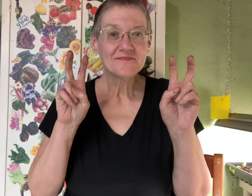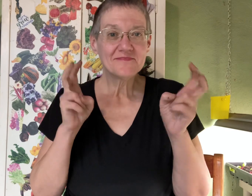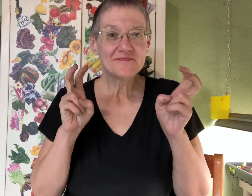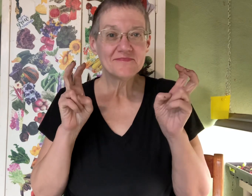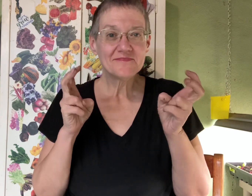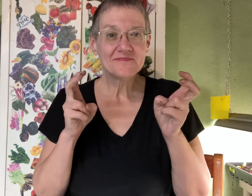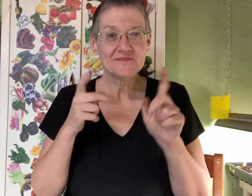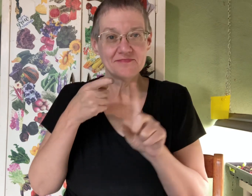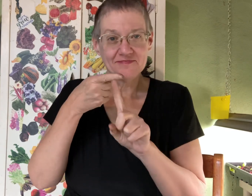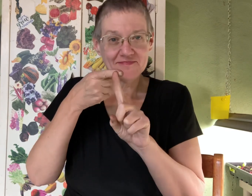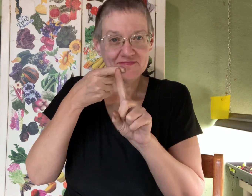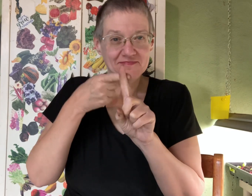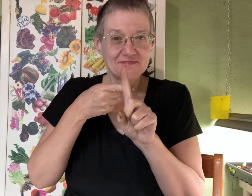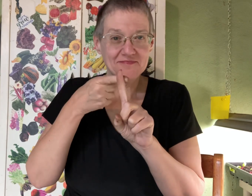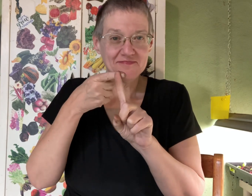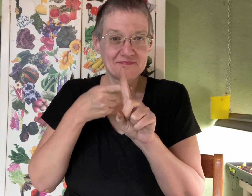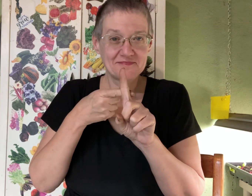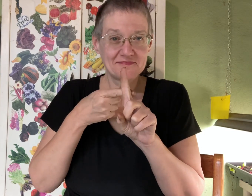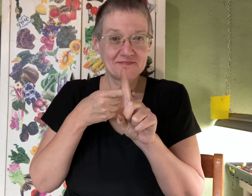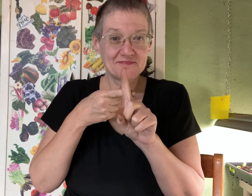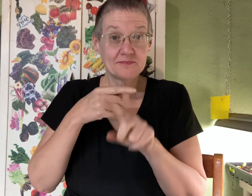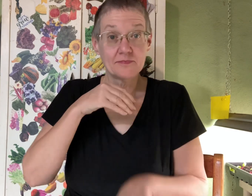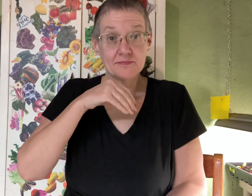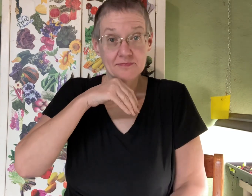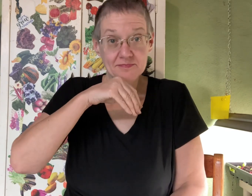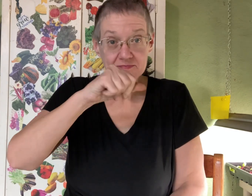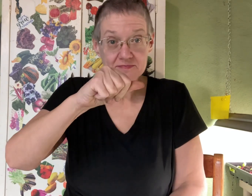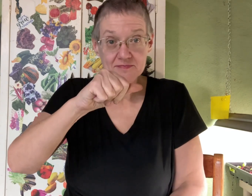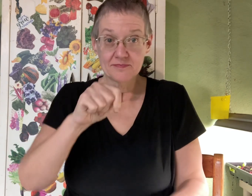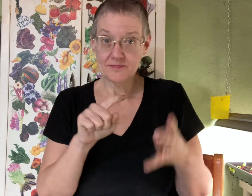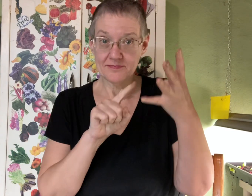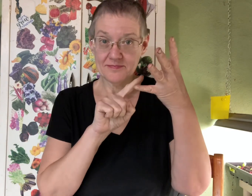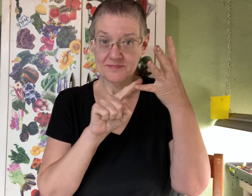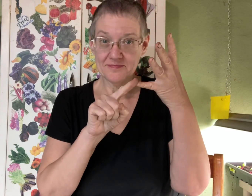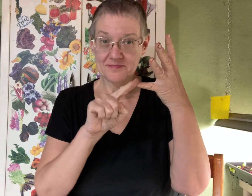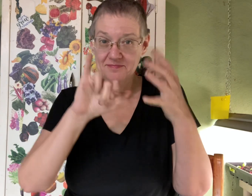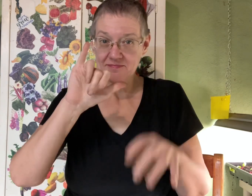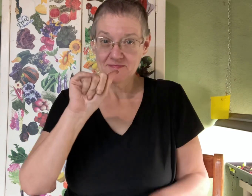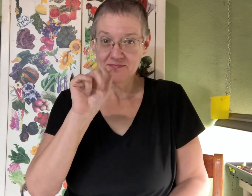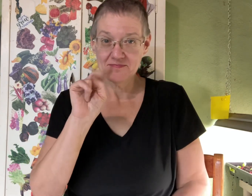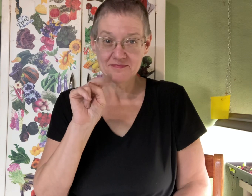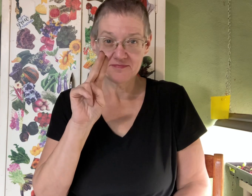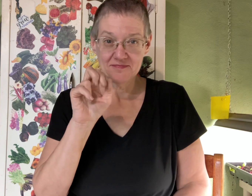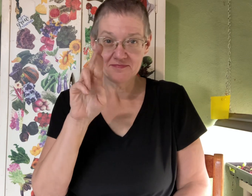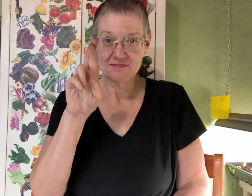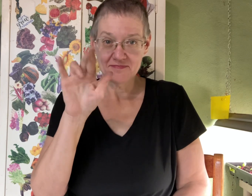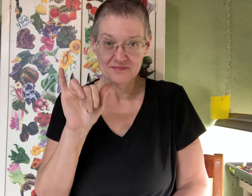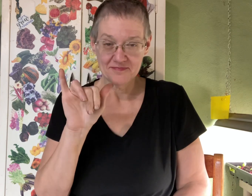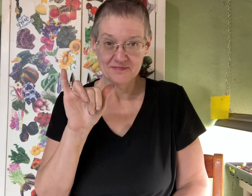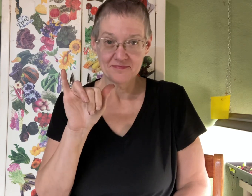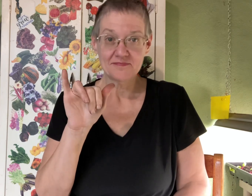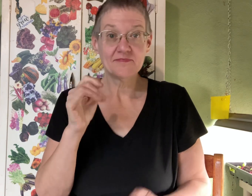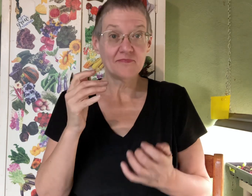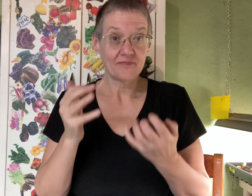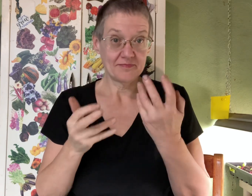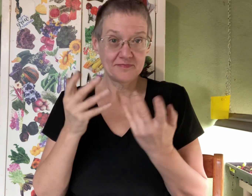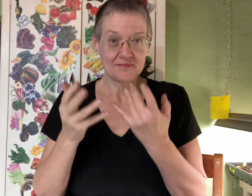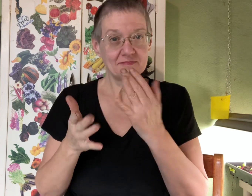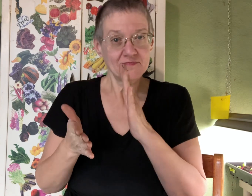the issue the was temperature i sewed these at the end of january and the